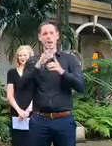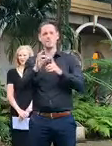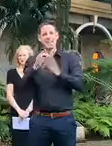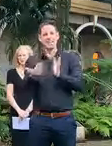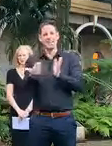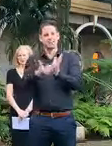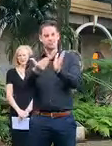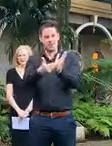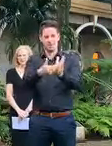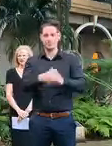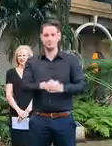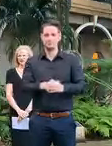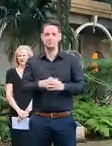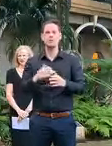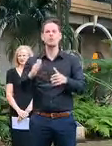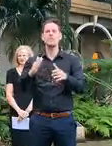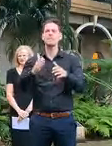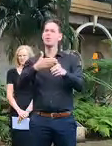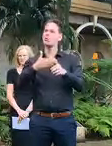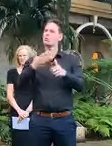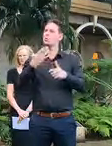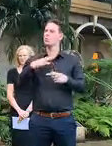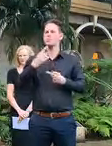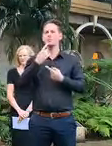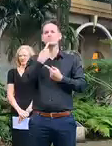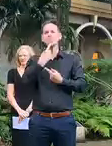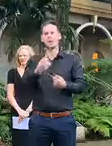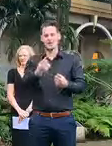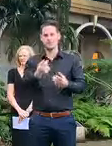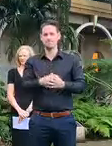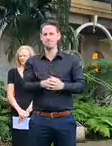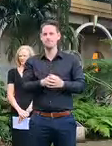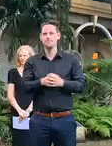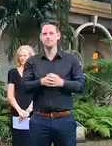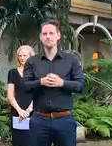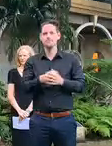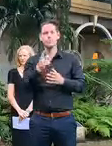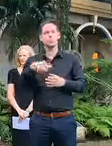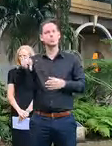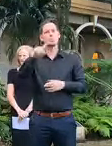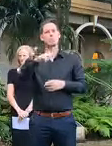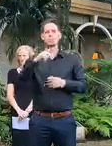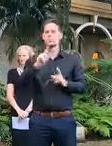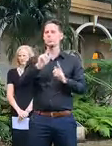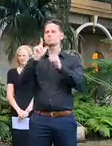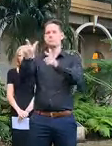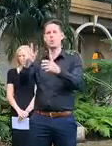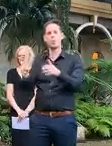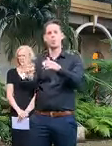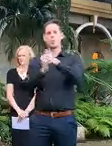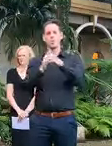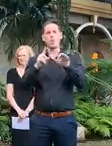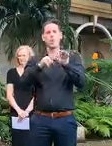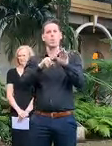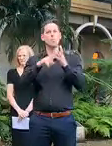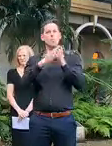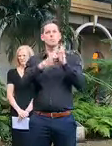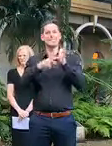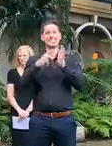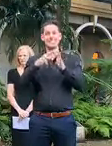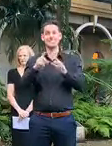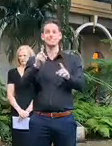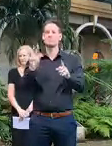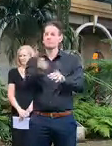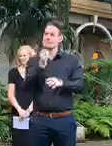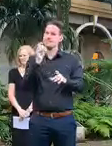things. So look first of all today I want to say that if you were told to go into quarantine you must stay there for 14